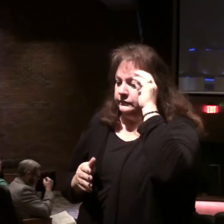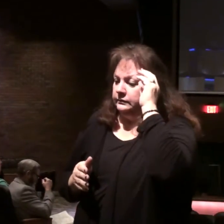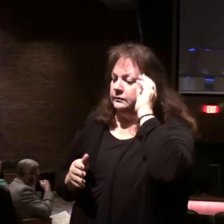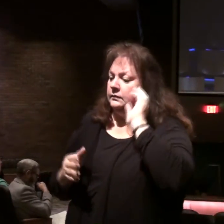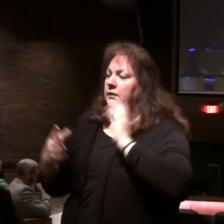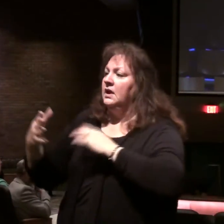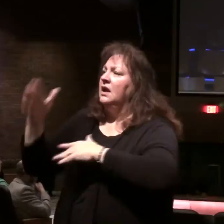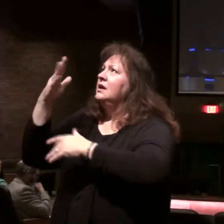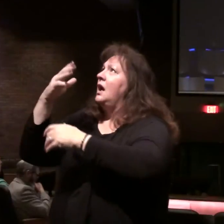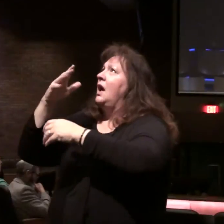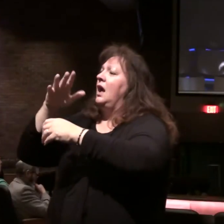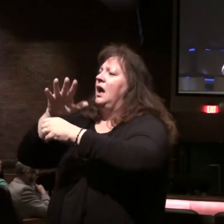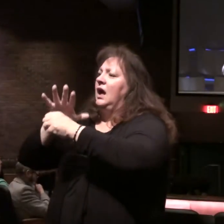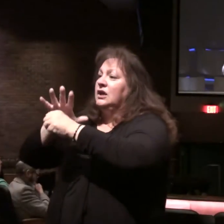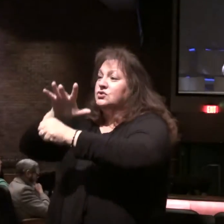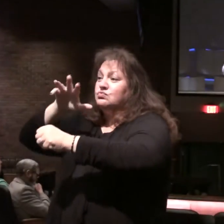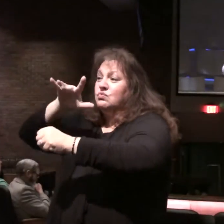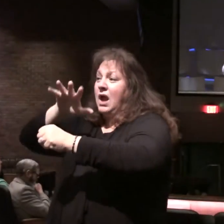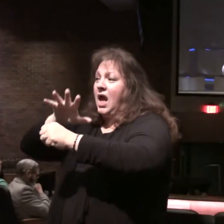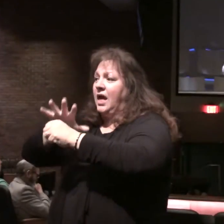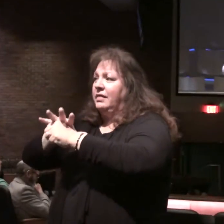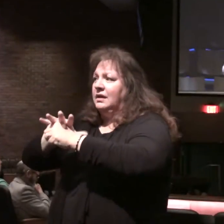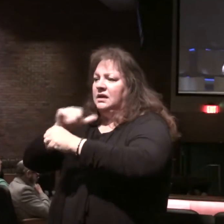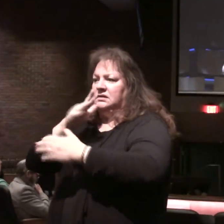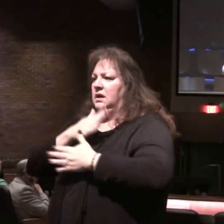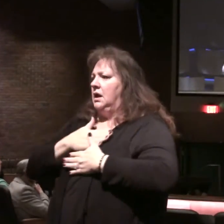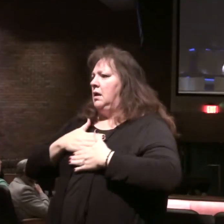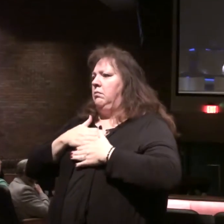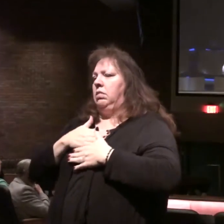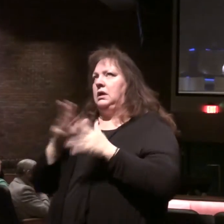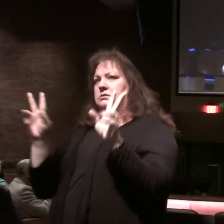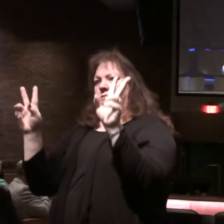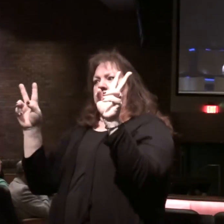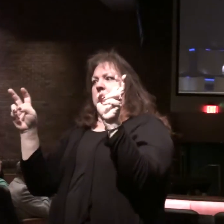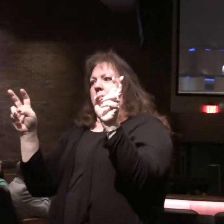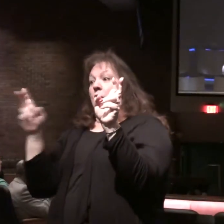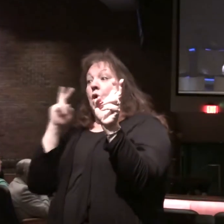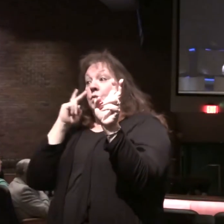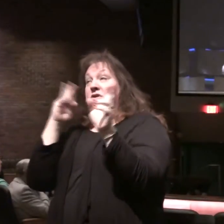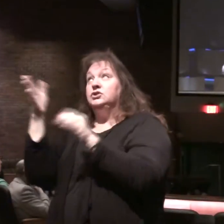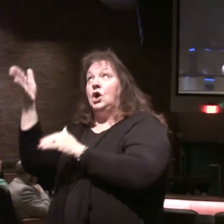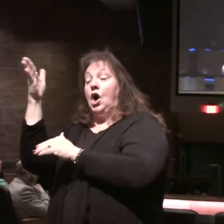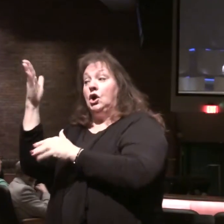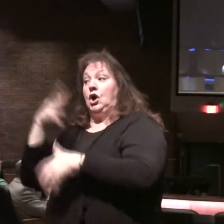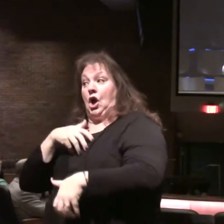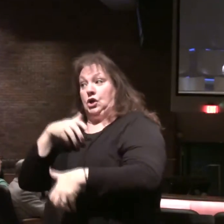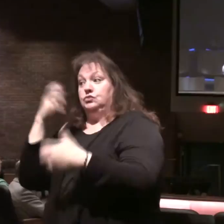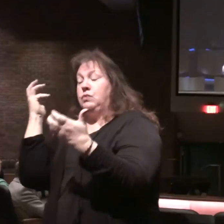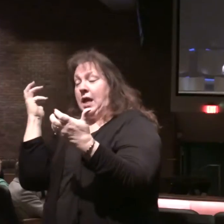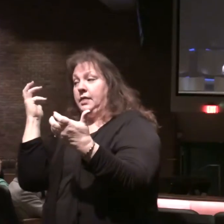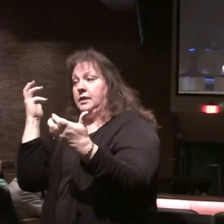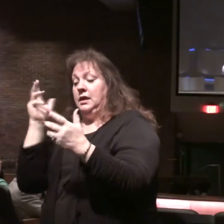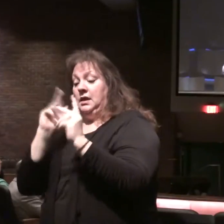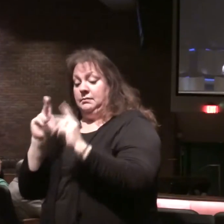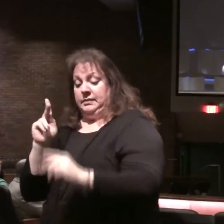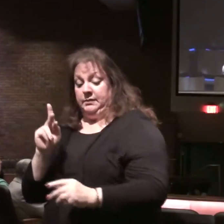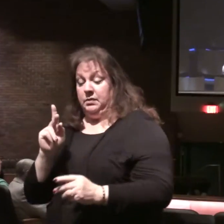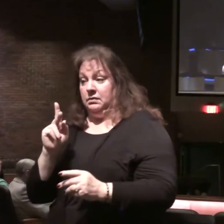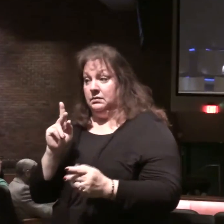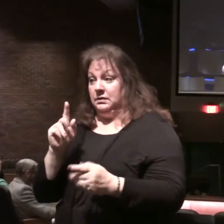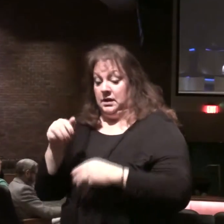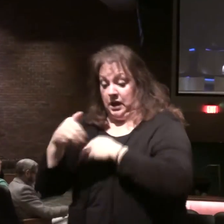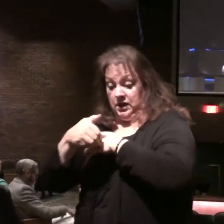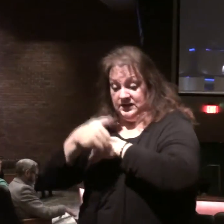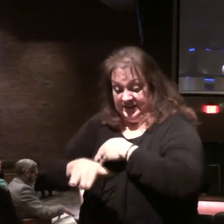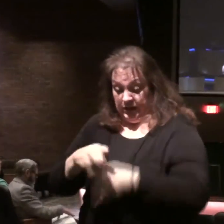God's wrath is not a pleasant subject. We saw the ultimate display of God's wrath when people will be sentenced to hell